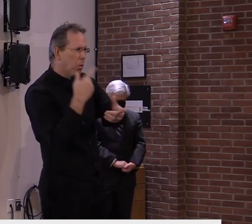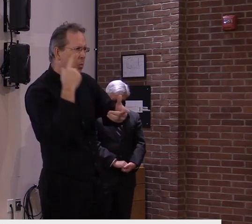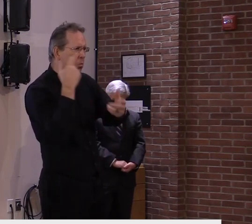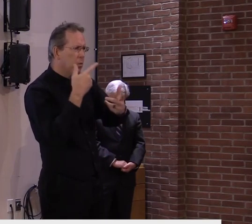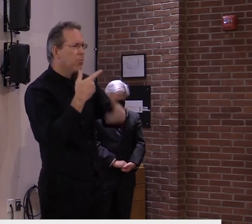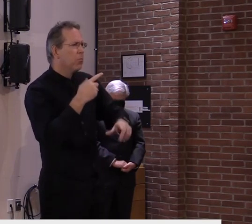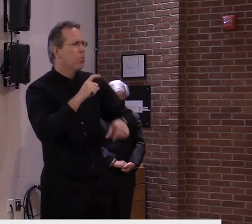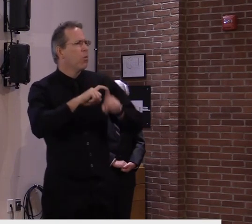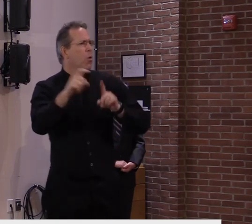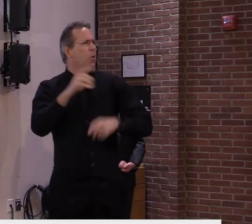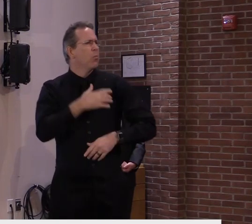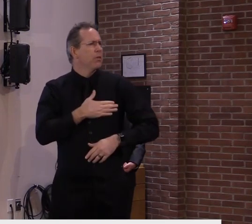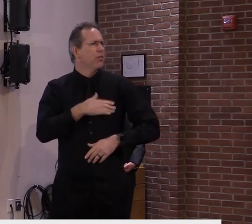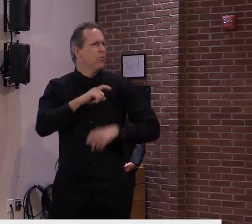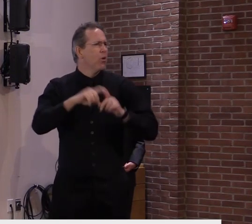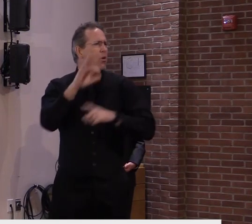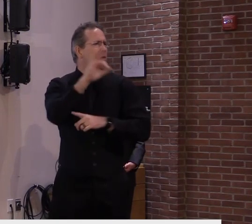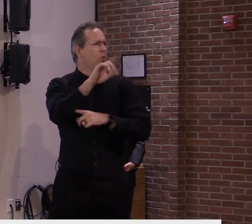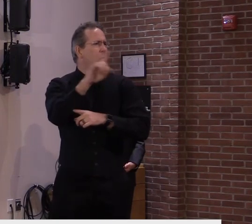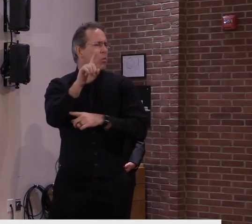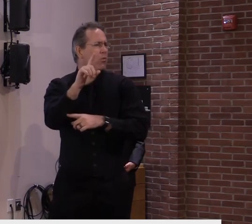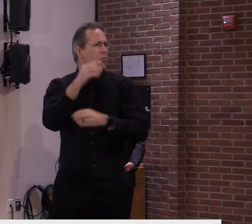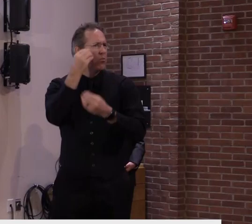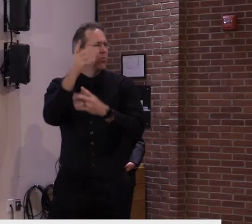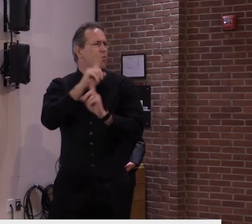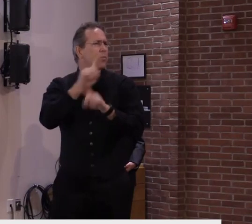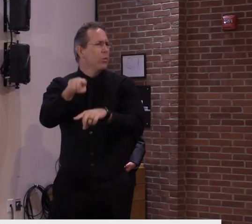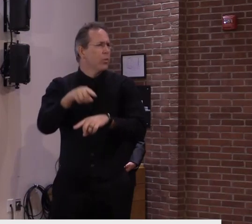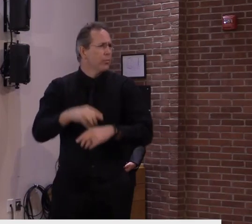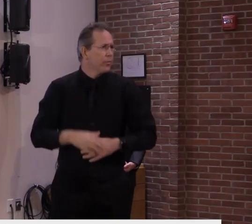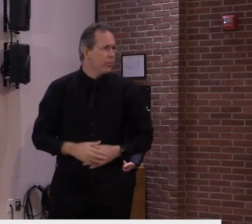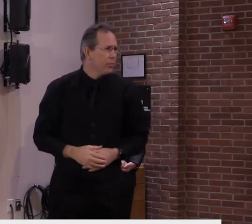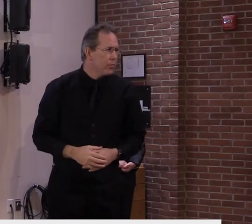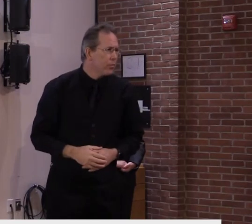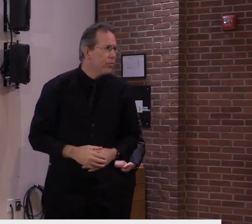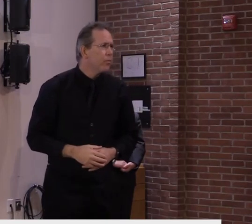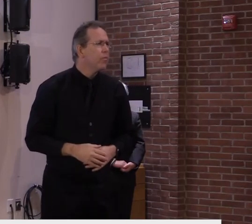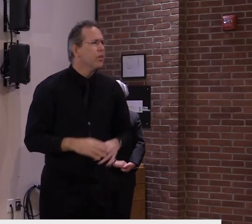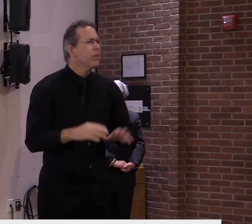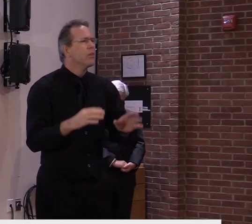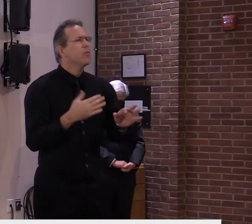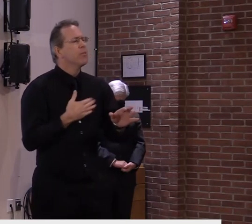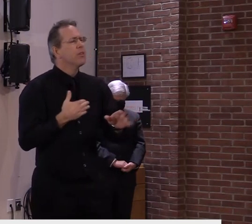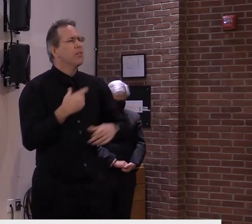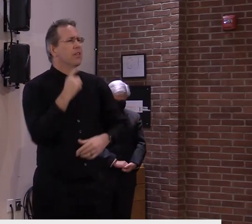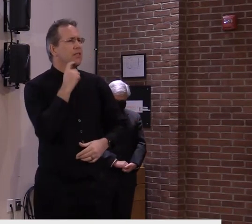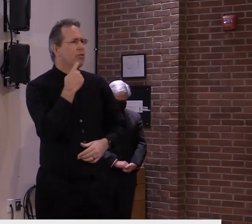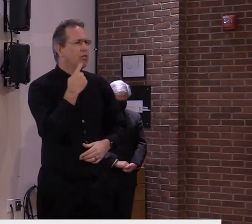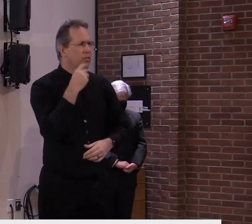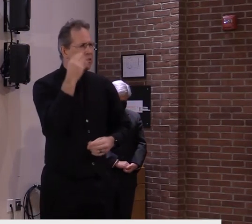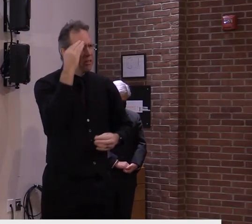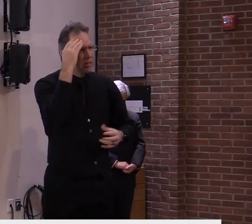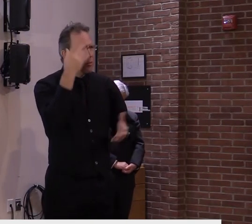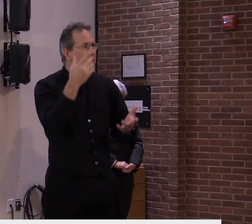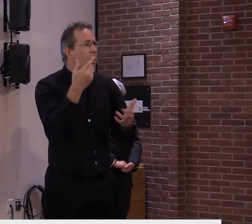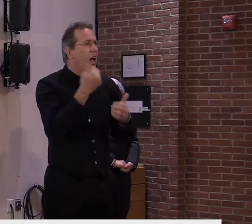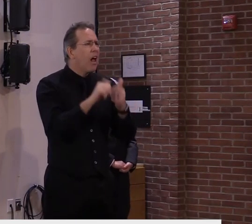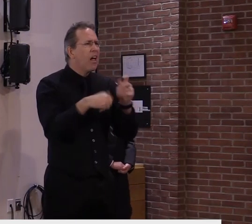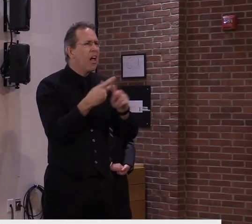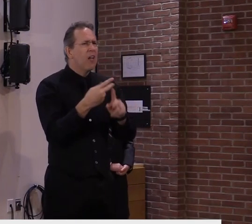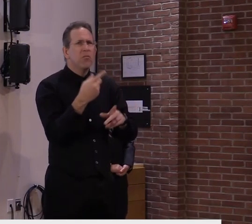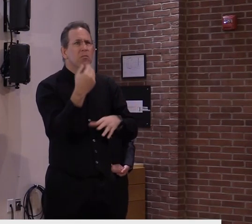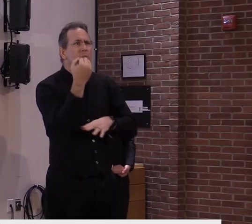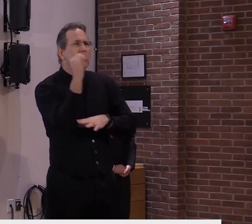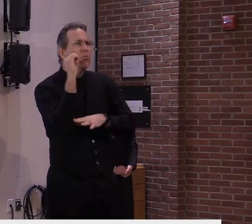And continue to call for folks to really think hard about whether any kind of demonstration over the next few days is